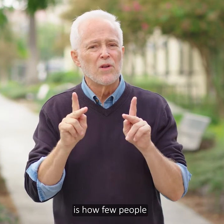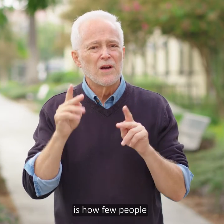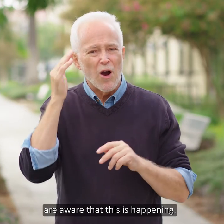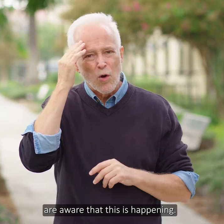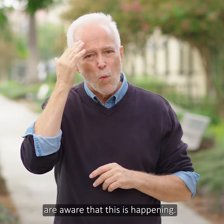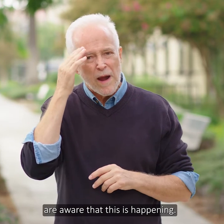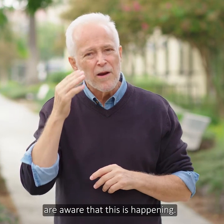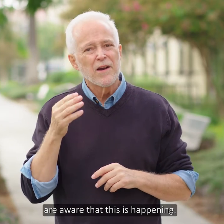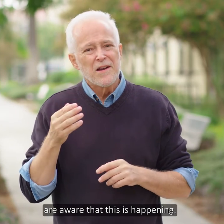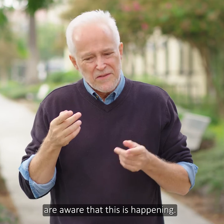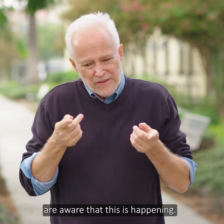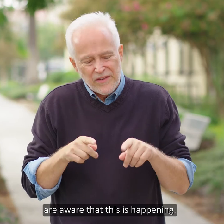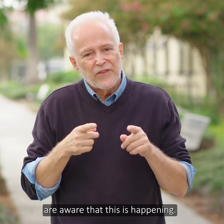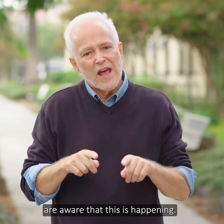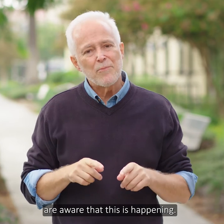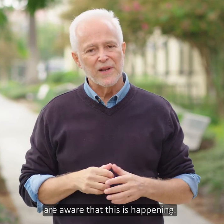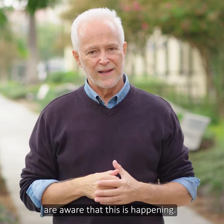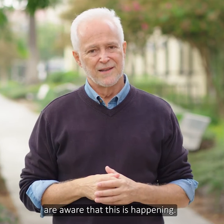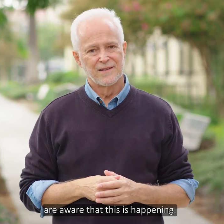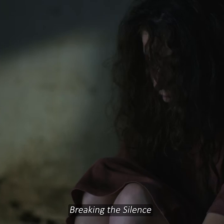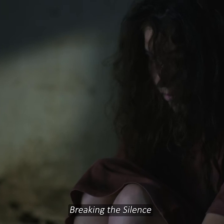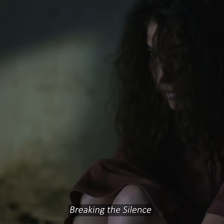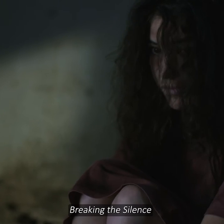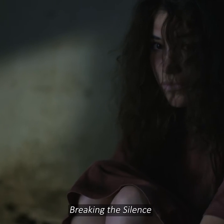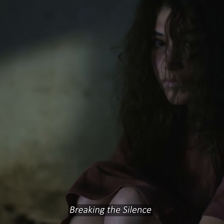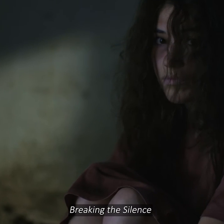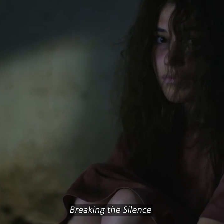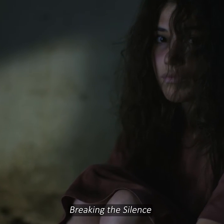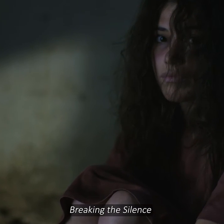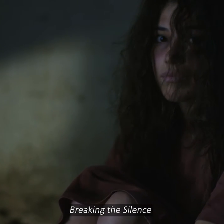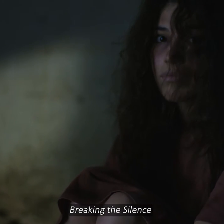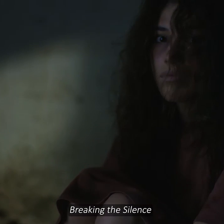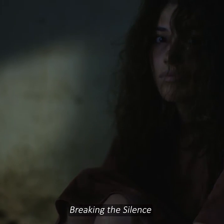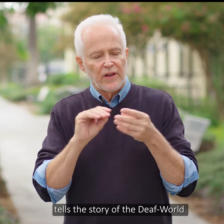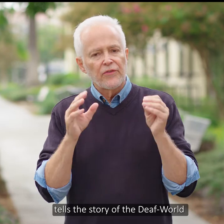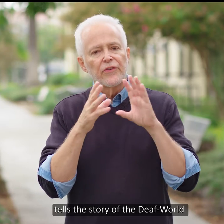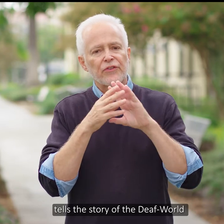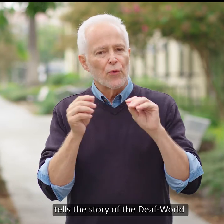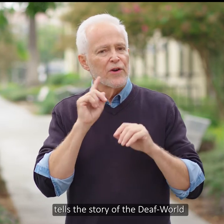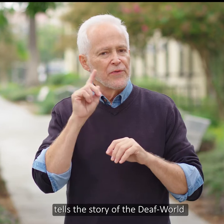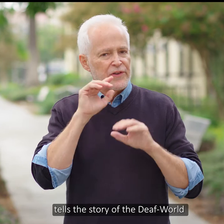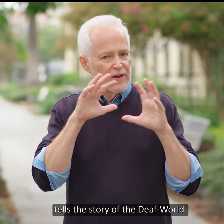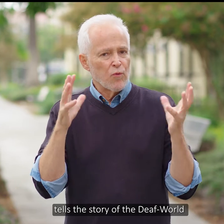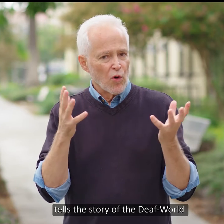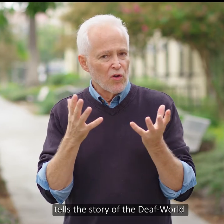are aware that this is happening? Breaking the silence tells the story of the deaf world